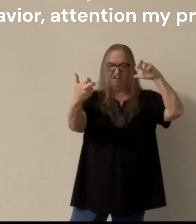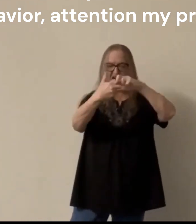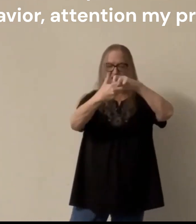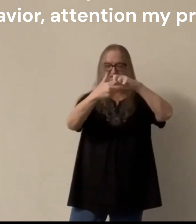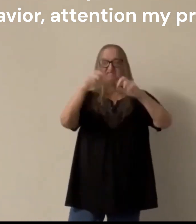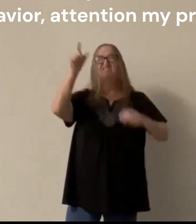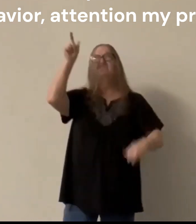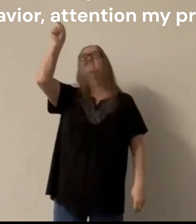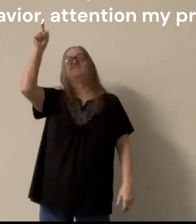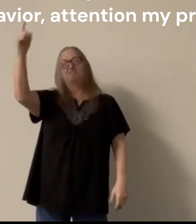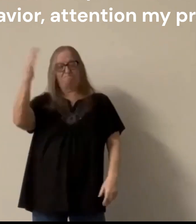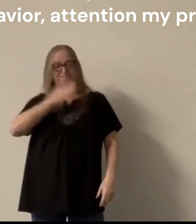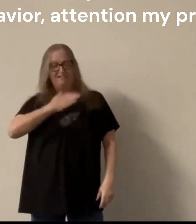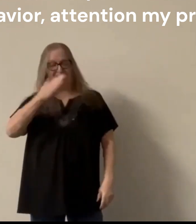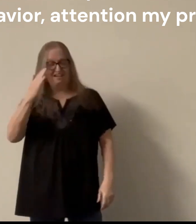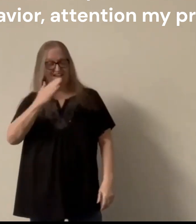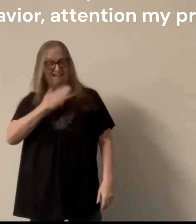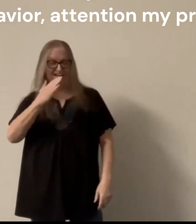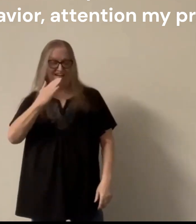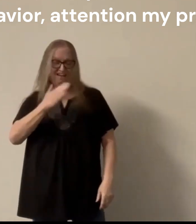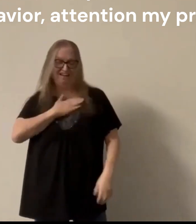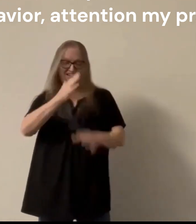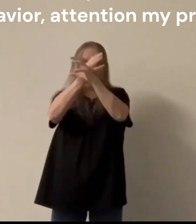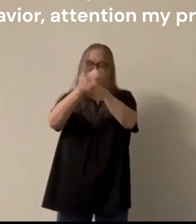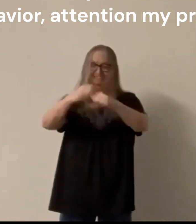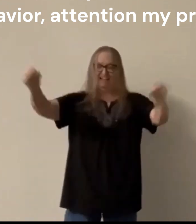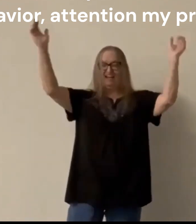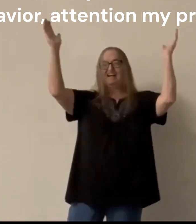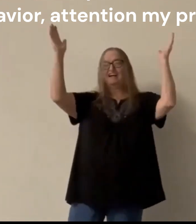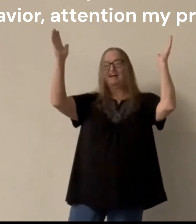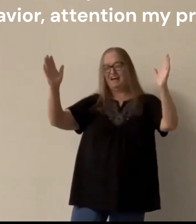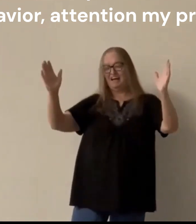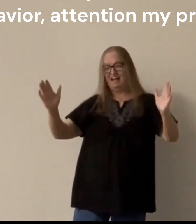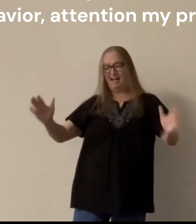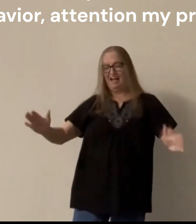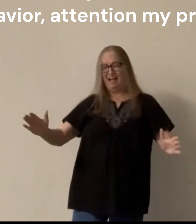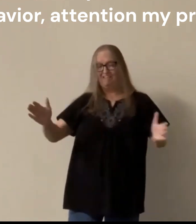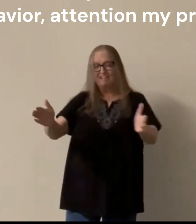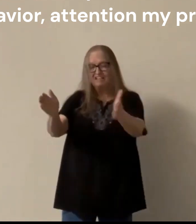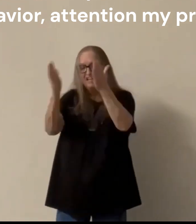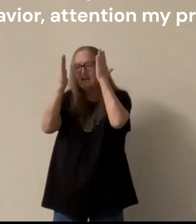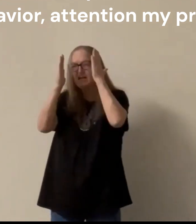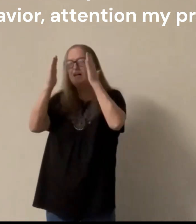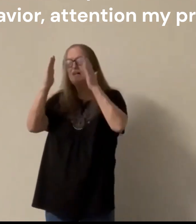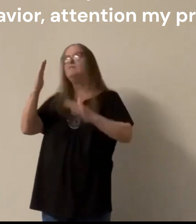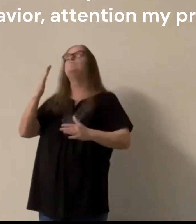What will you do in America? What do I do here? Pay calls and go to dinners.